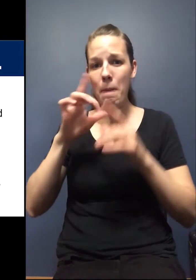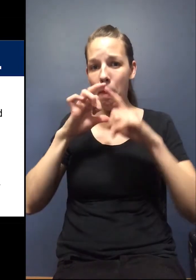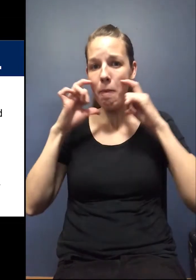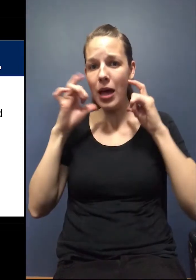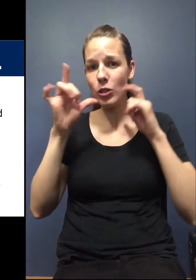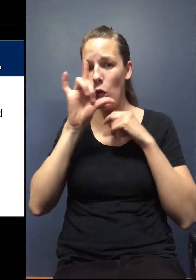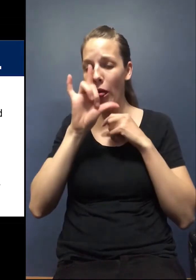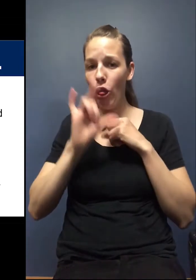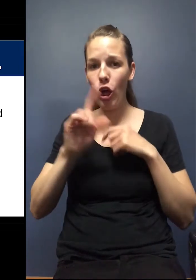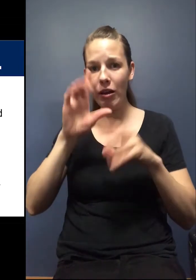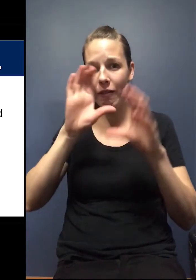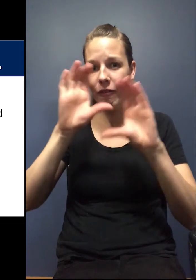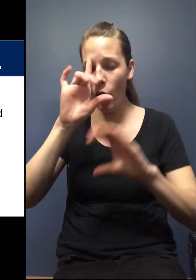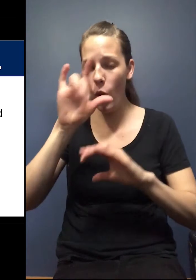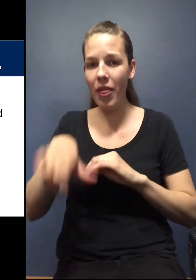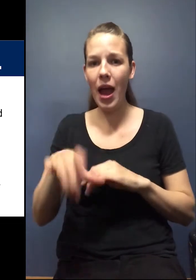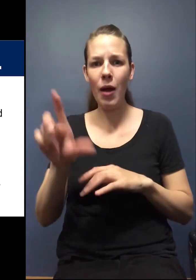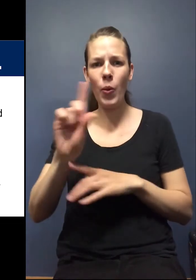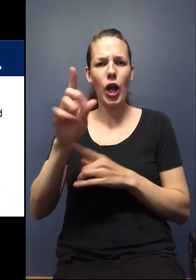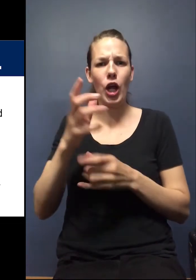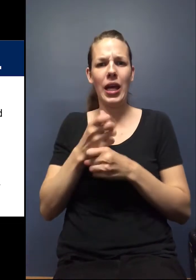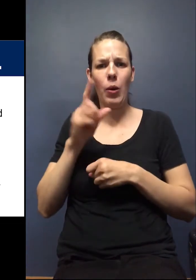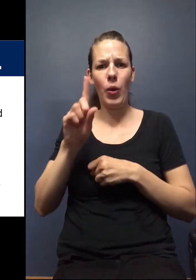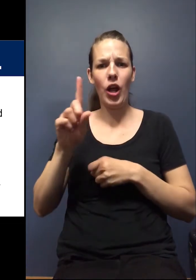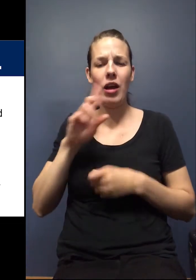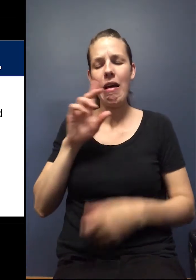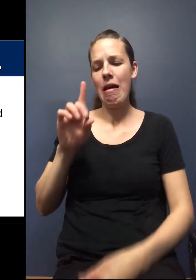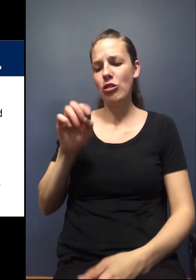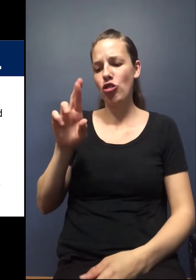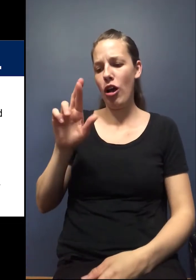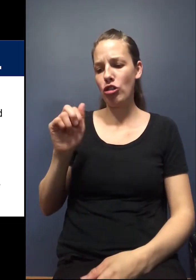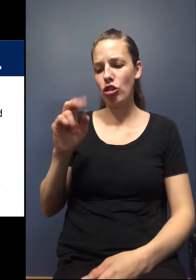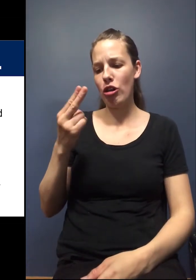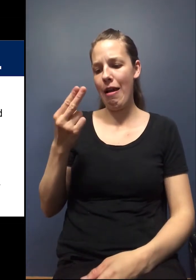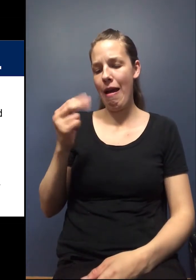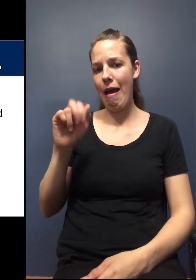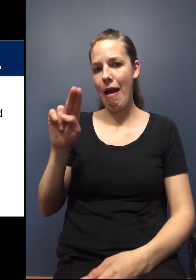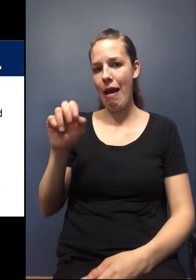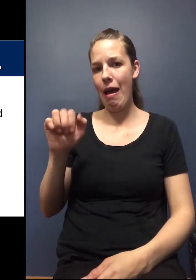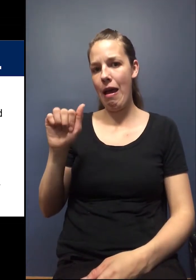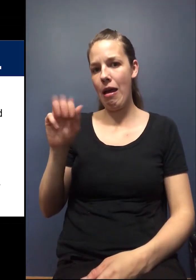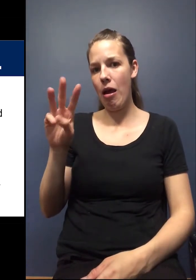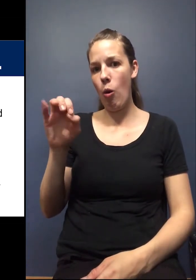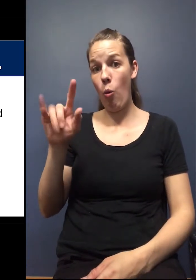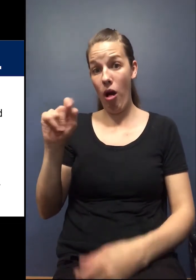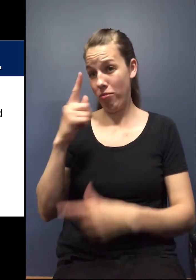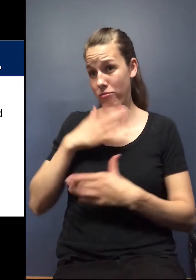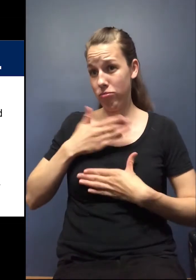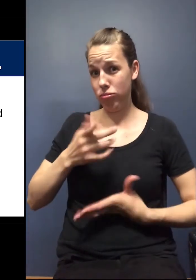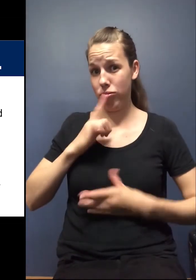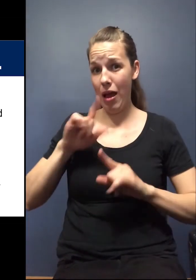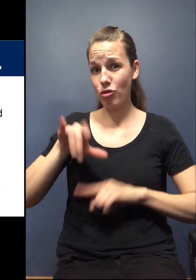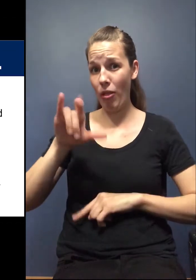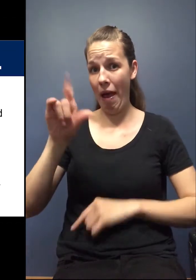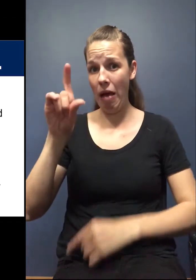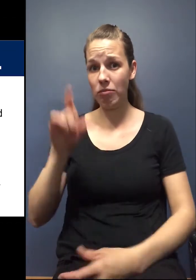look for and where do I get them? Uh, Dr. Hanawal, is that something that you would be willing to answer for us?